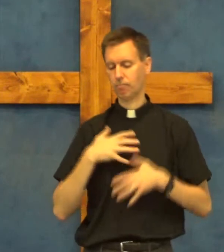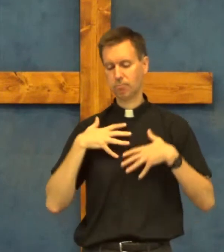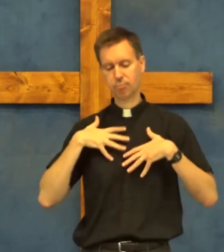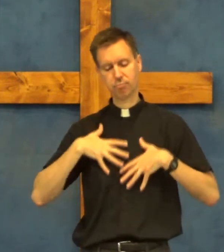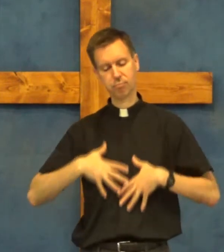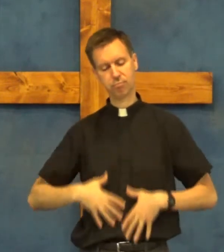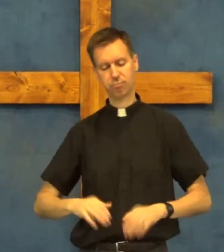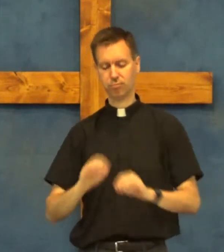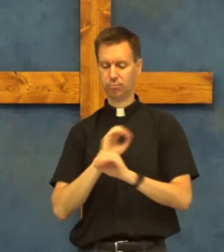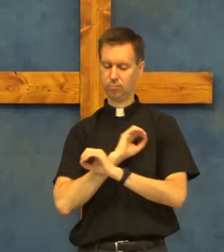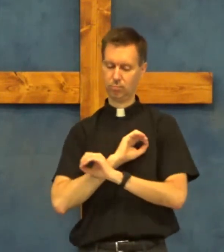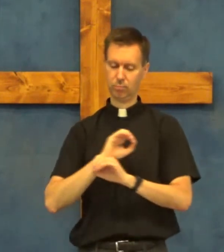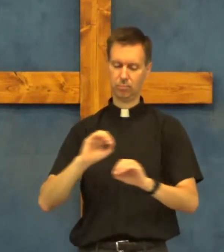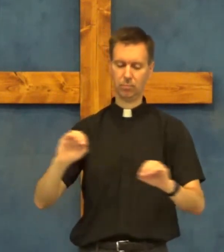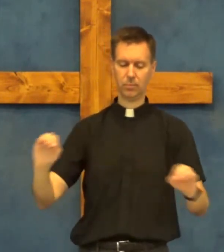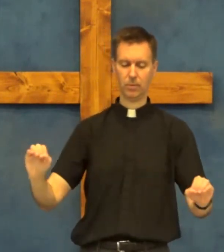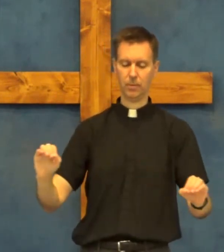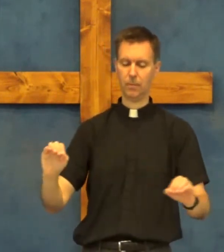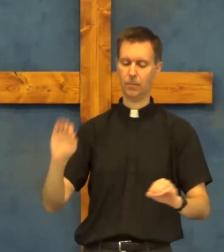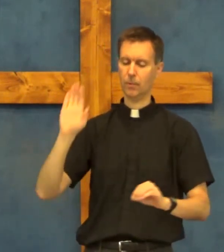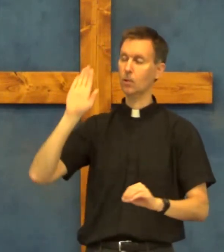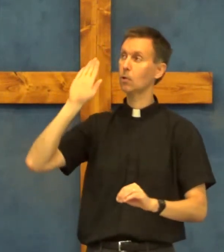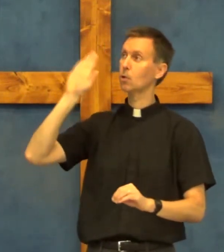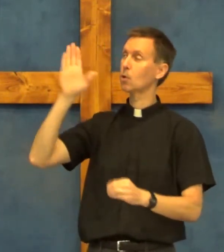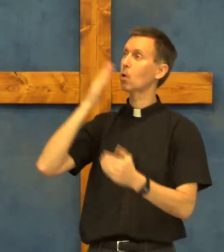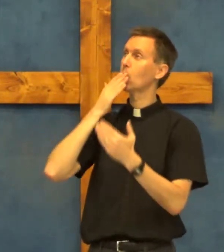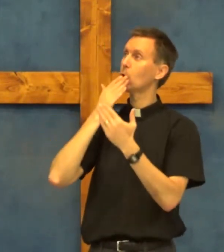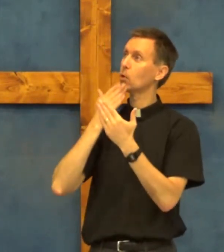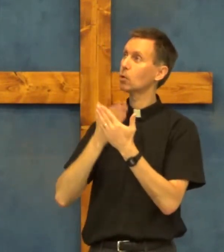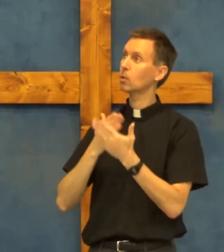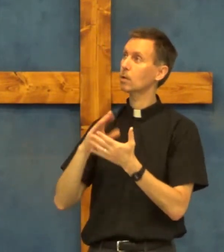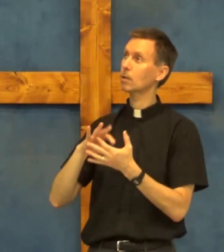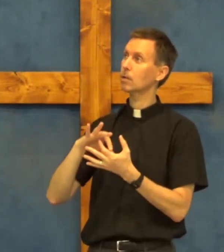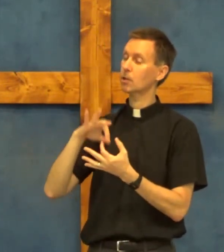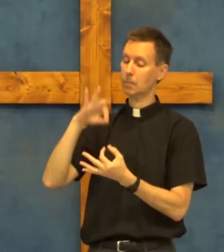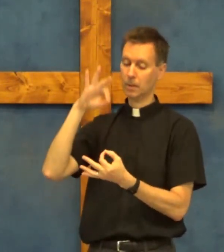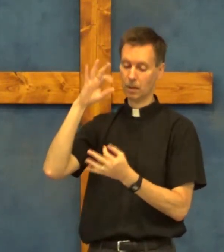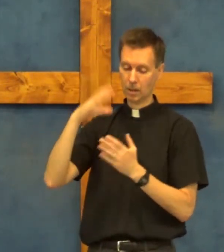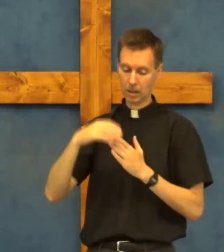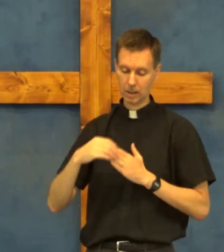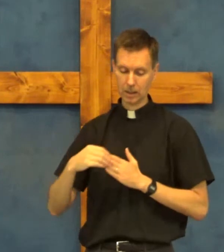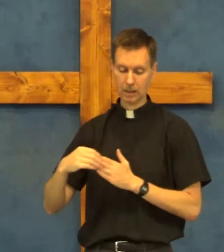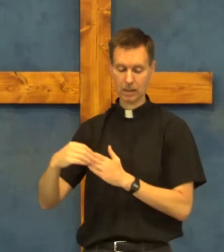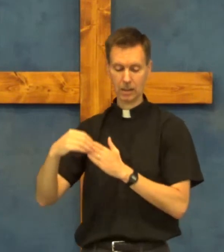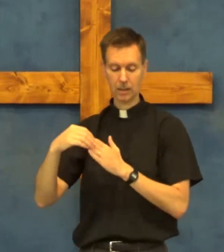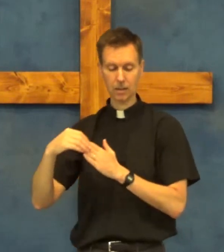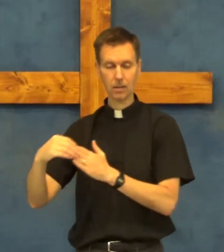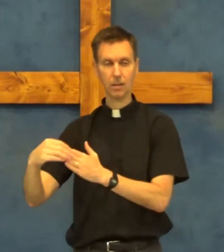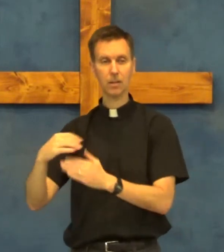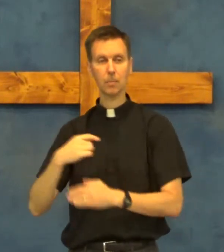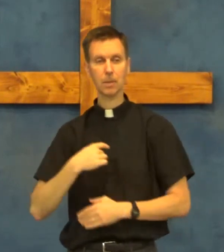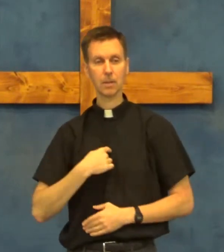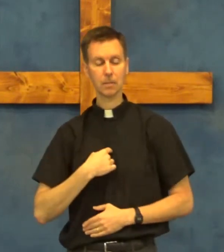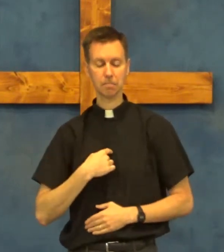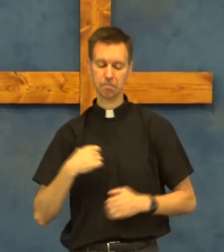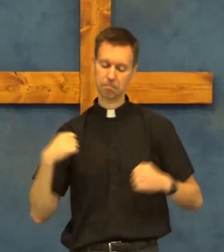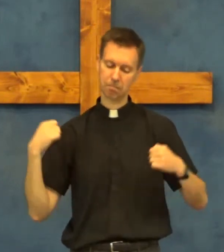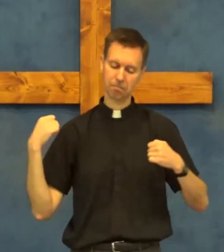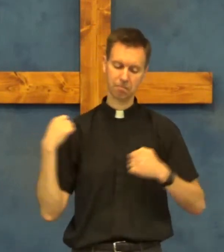and led by your good spirit i shall